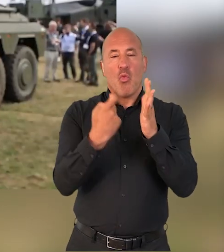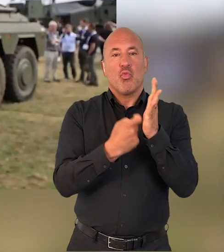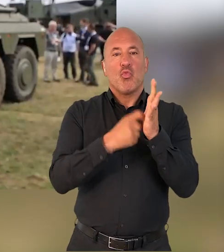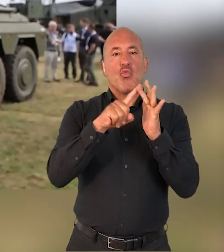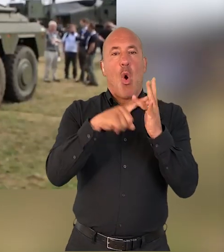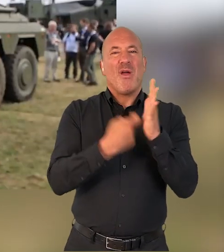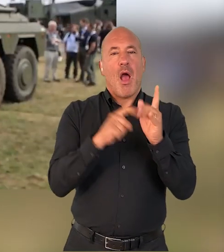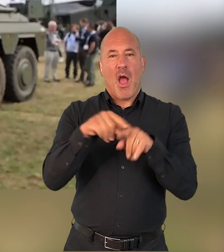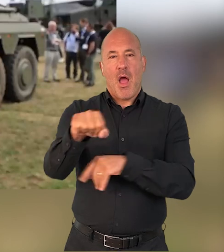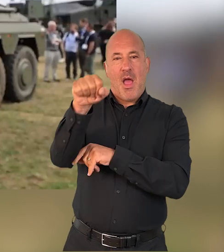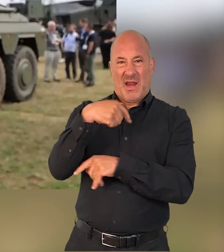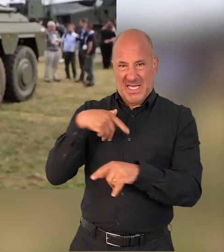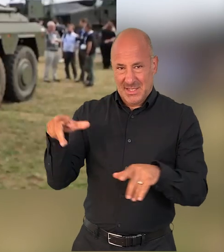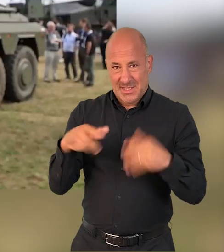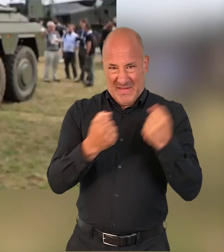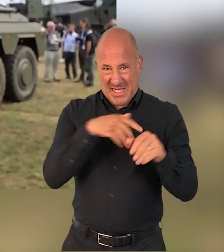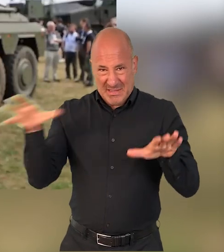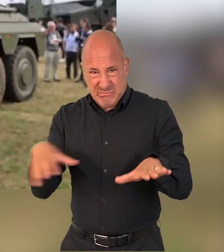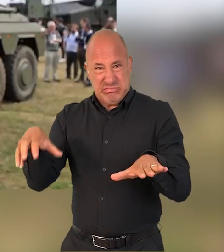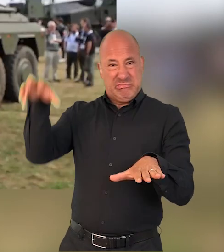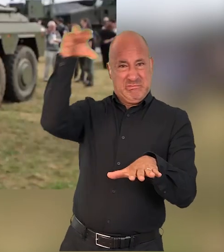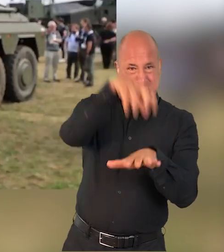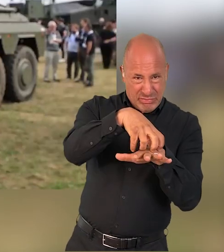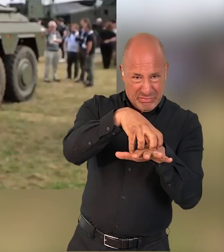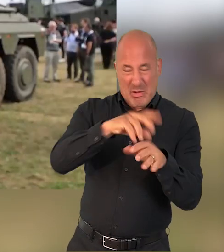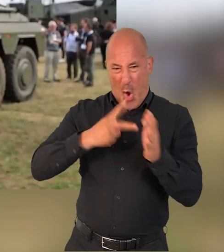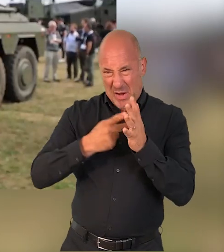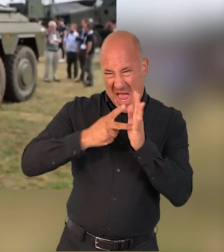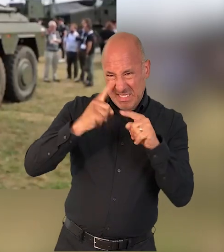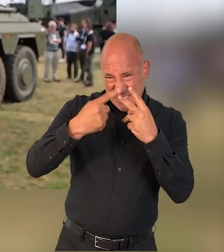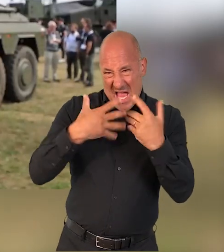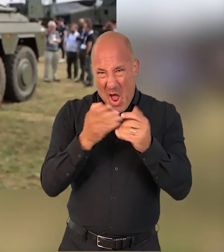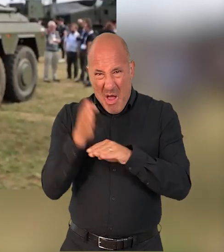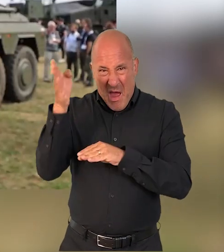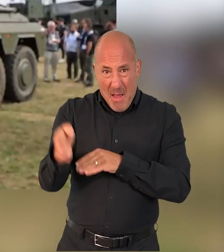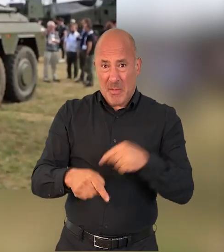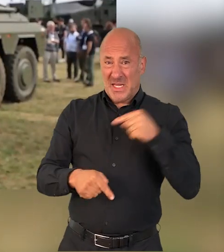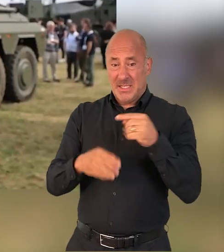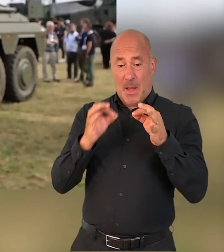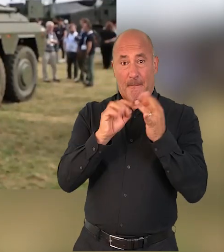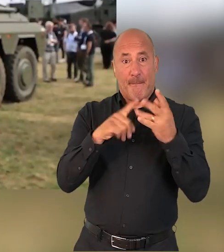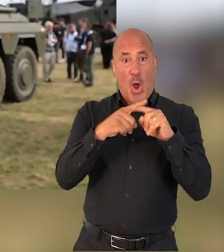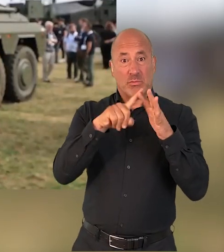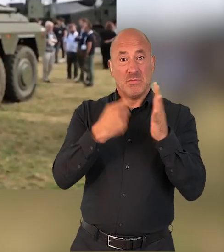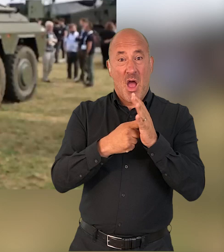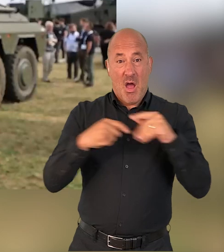headed on vehicles and then organise a lot of logistics for it. Whereas with the Boxer we'll be able to pack up, load up, and we can drive it on the road